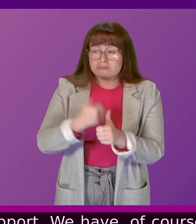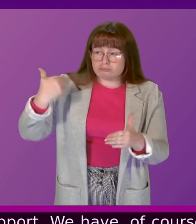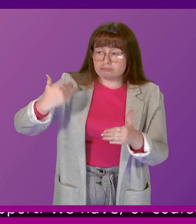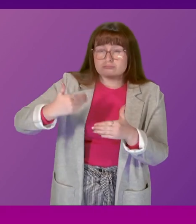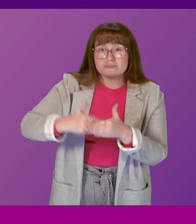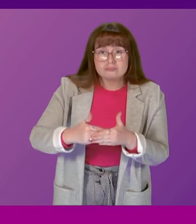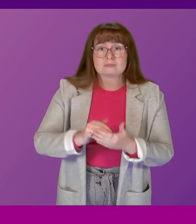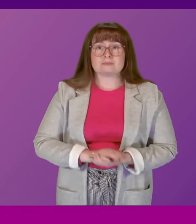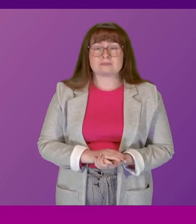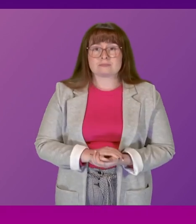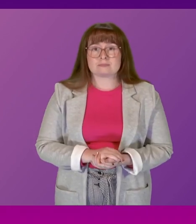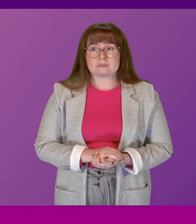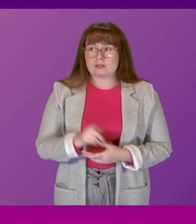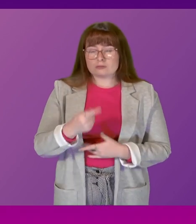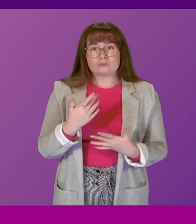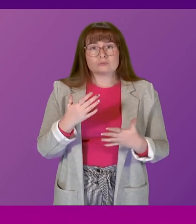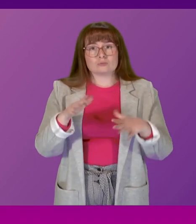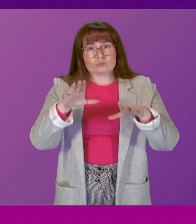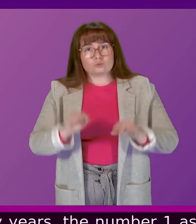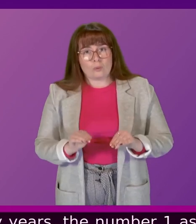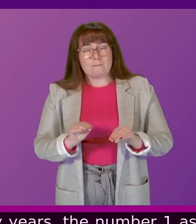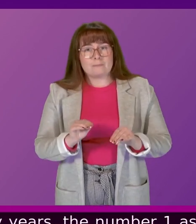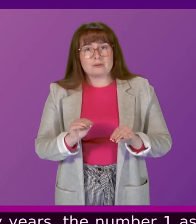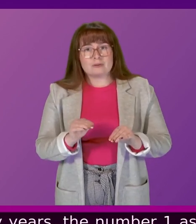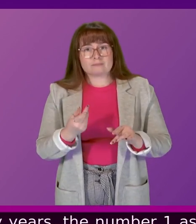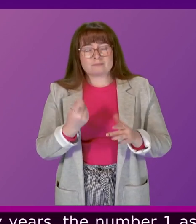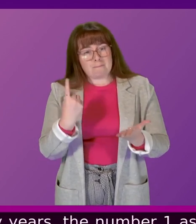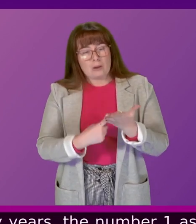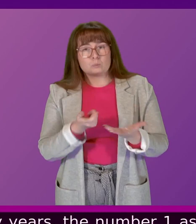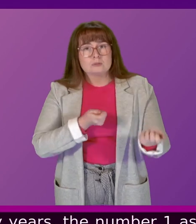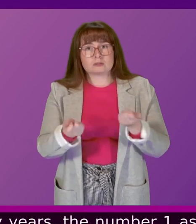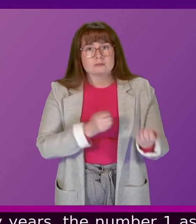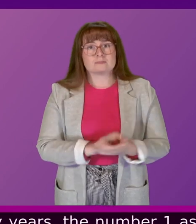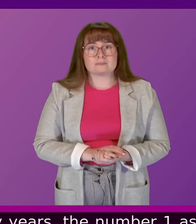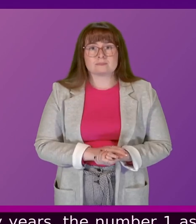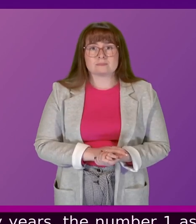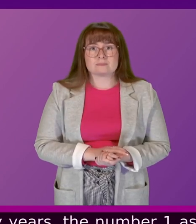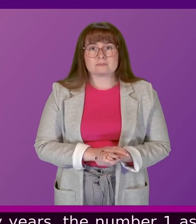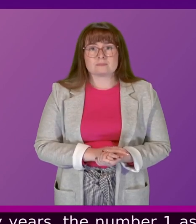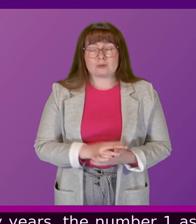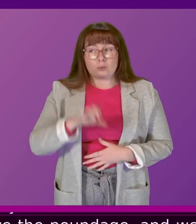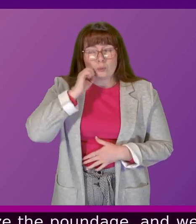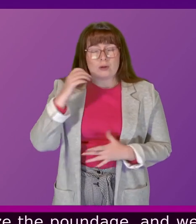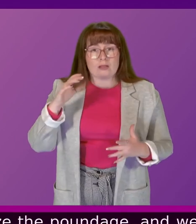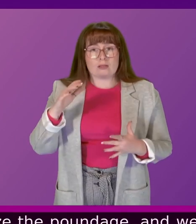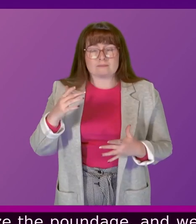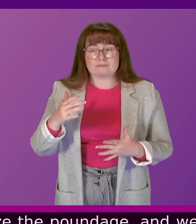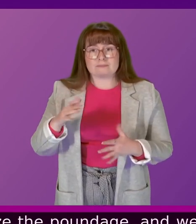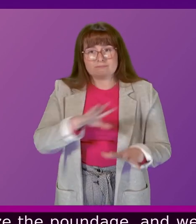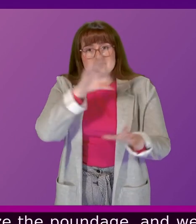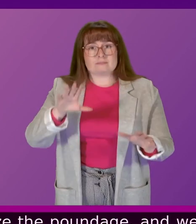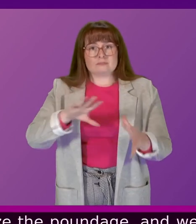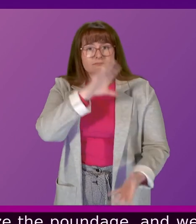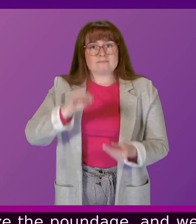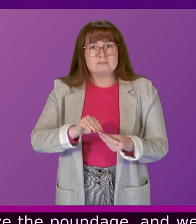ask of business and that is to freeze the poundage and we will of course come to our conclusions about business support as we take